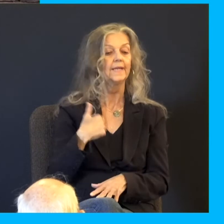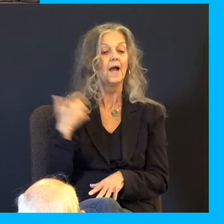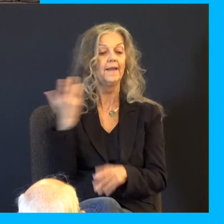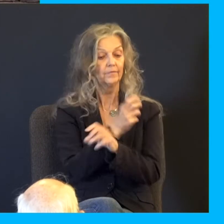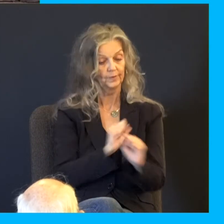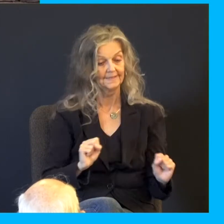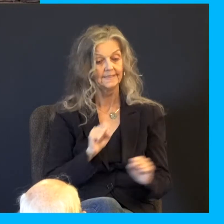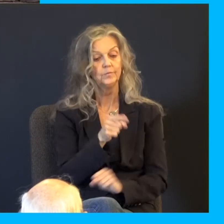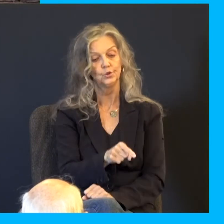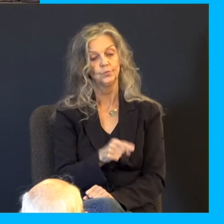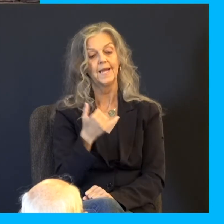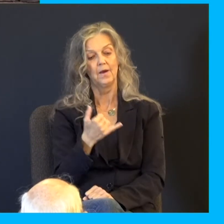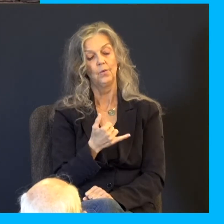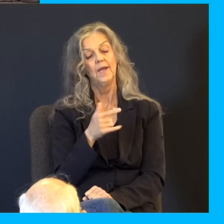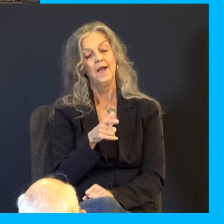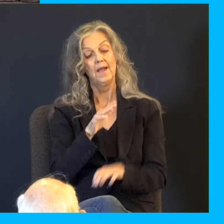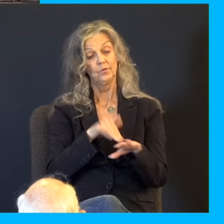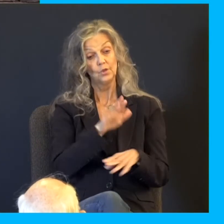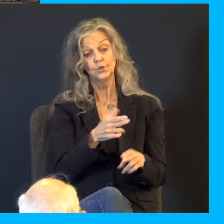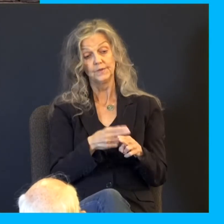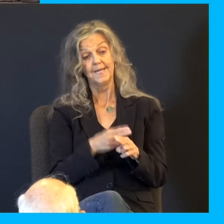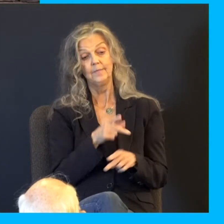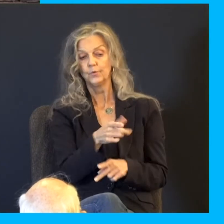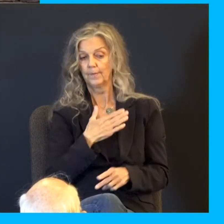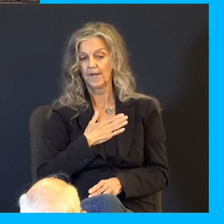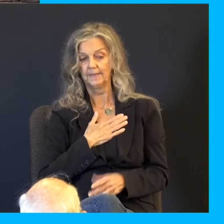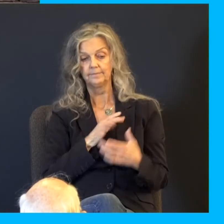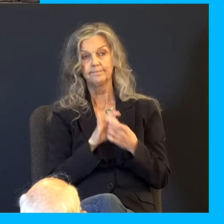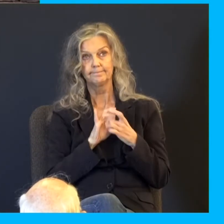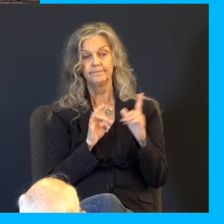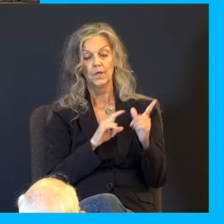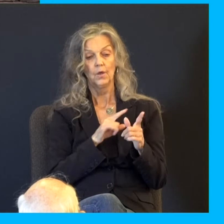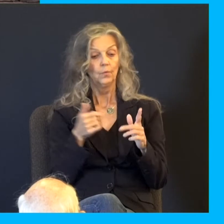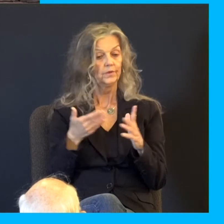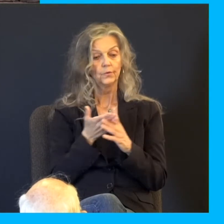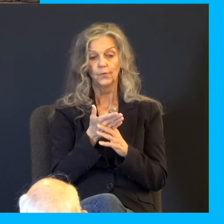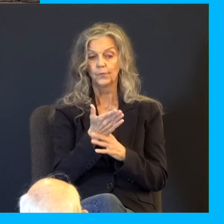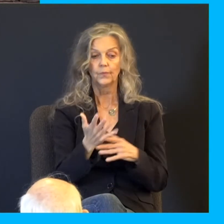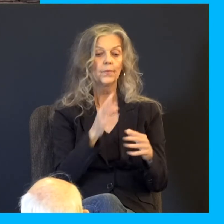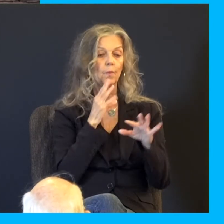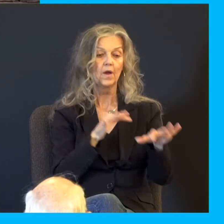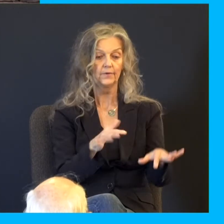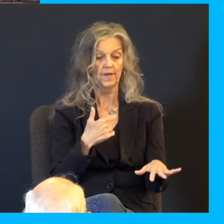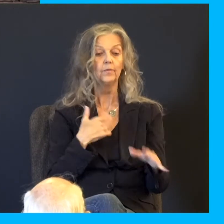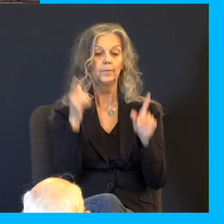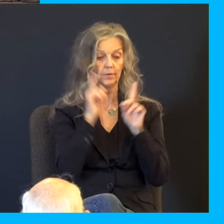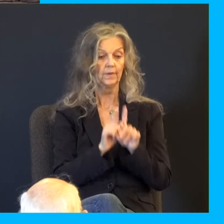thee. I have called thee by name, thou art mine. When thou passest through the waters, I will be with thee. When thou, through the rivers, they